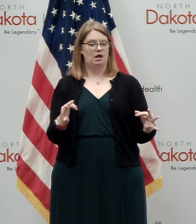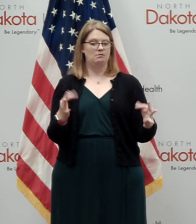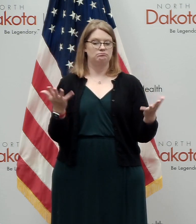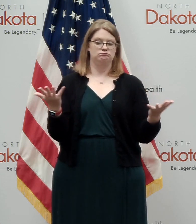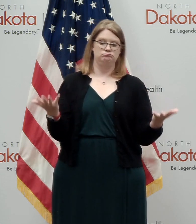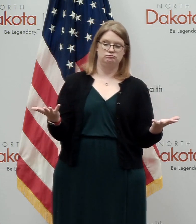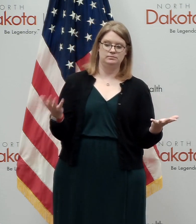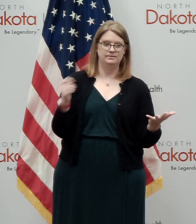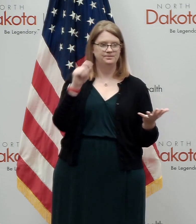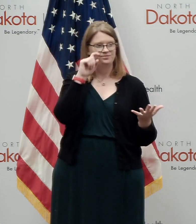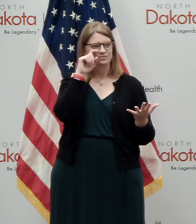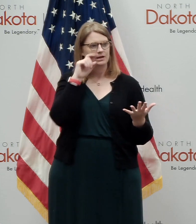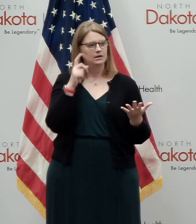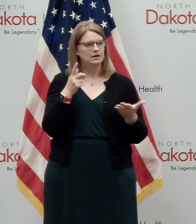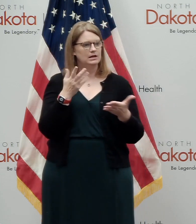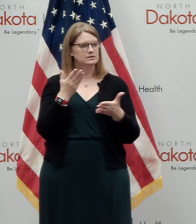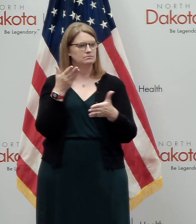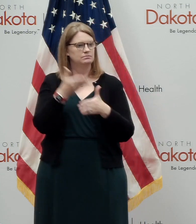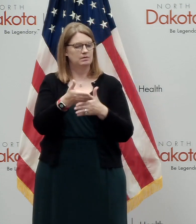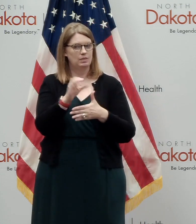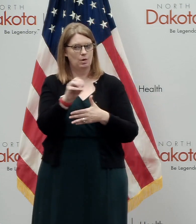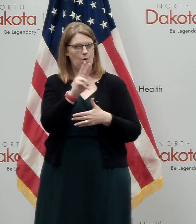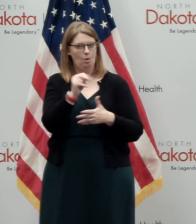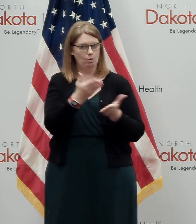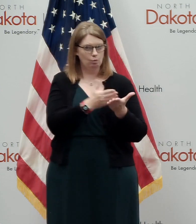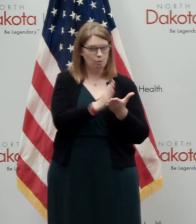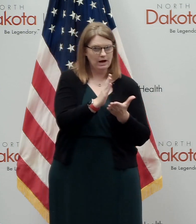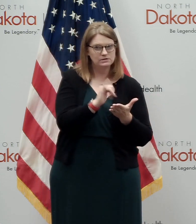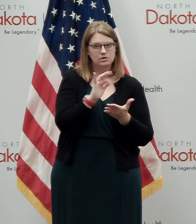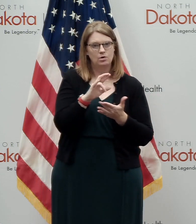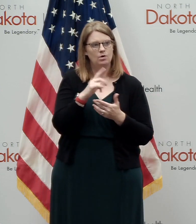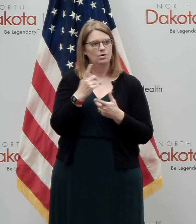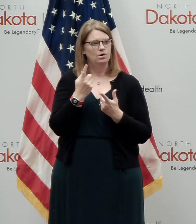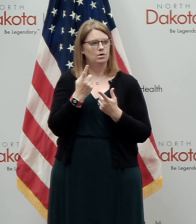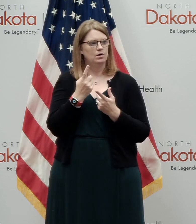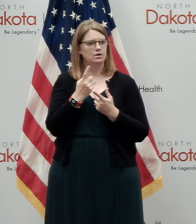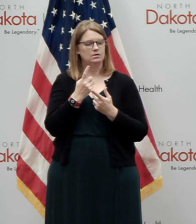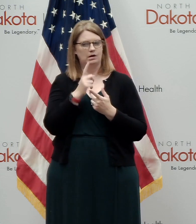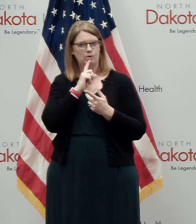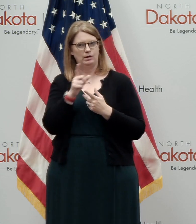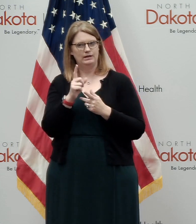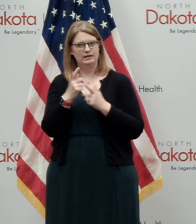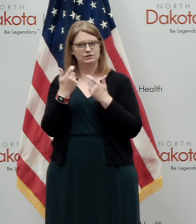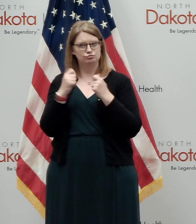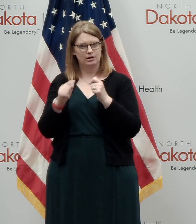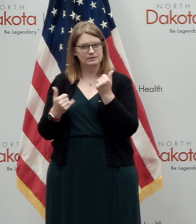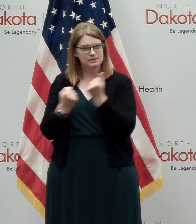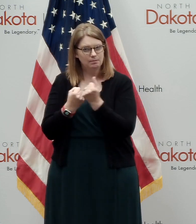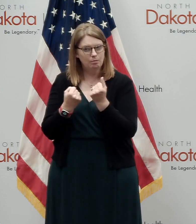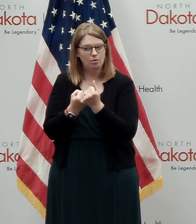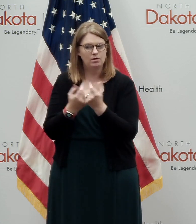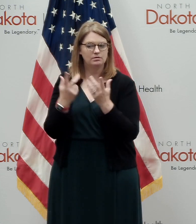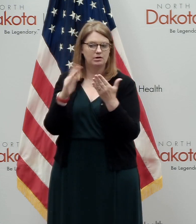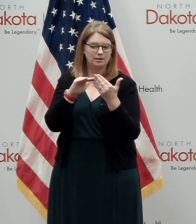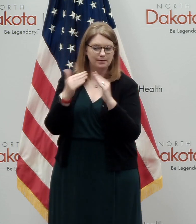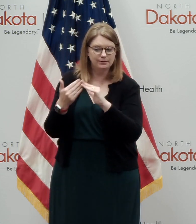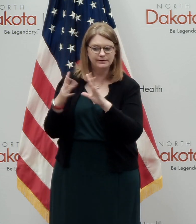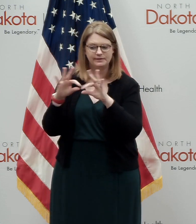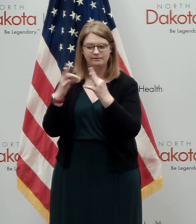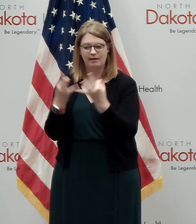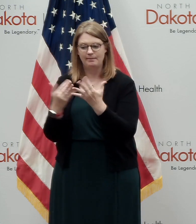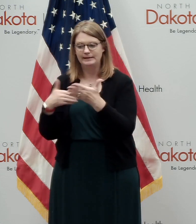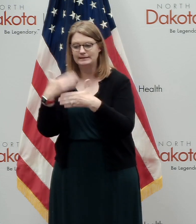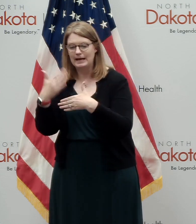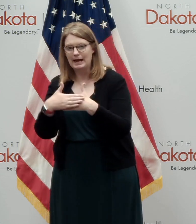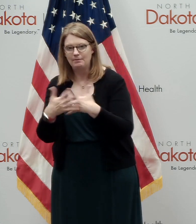as a, you know, infringement on their own rights, or do they see it as a way to give back positively to their community, their neighbors, their families. And so it